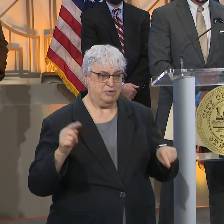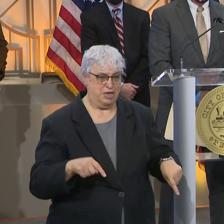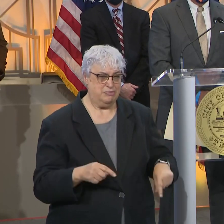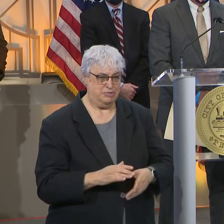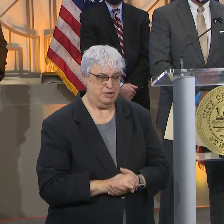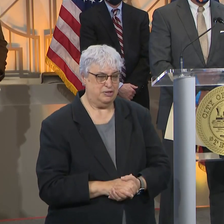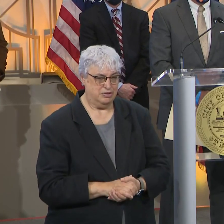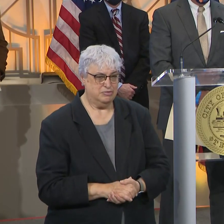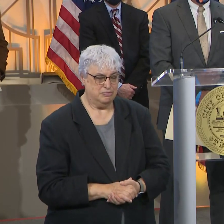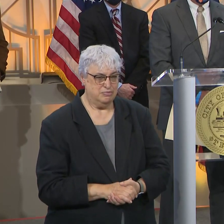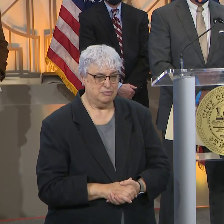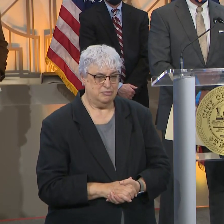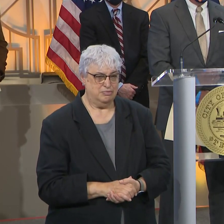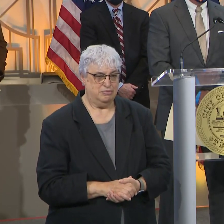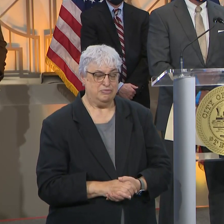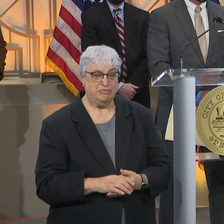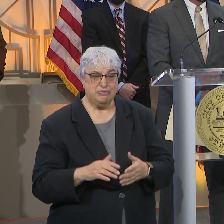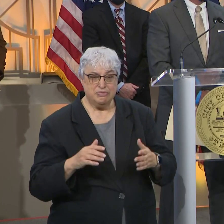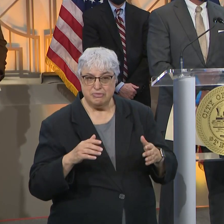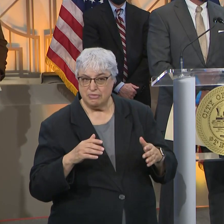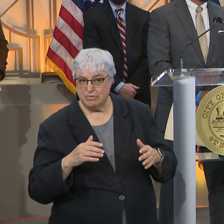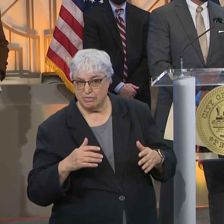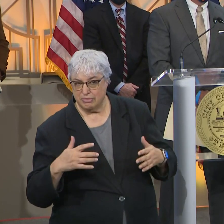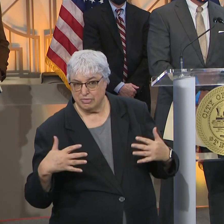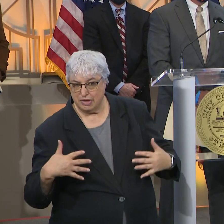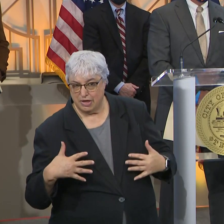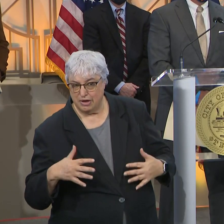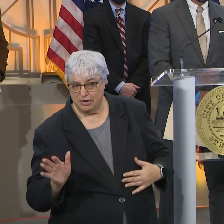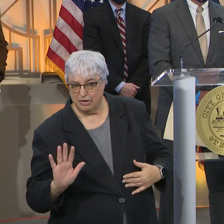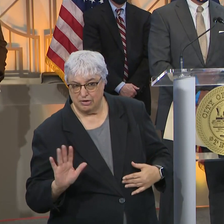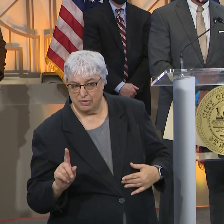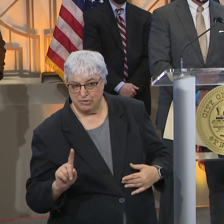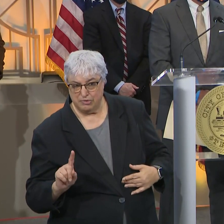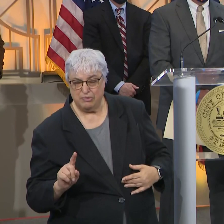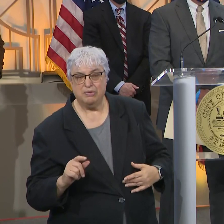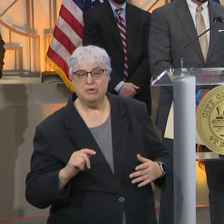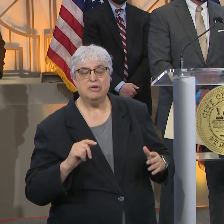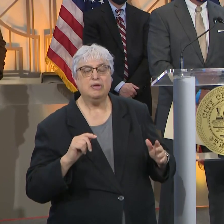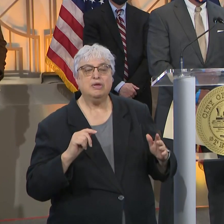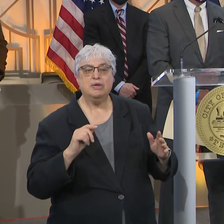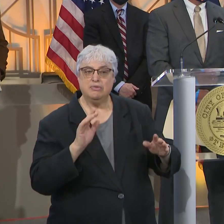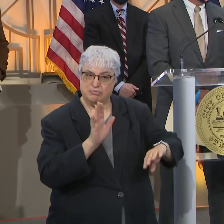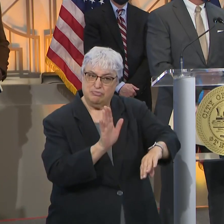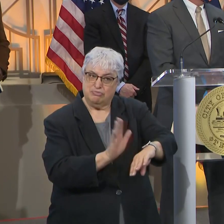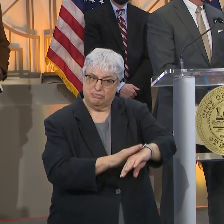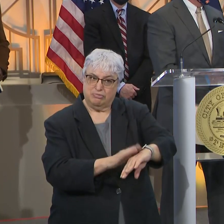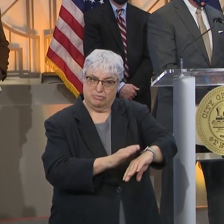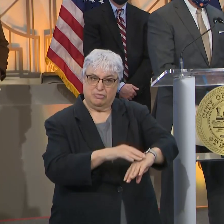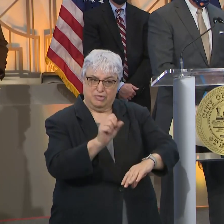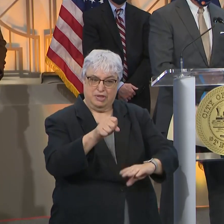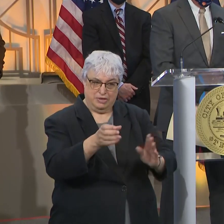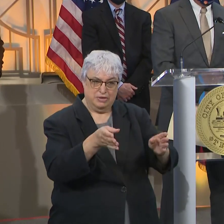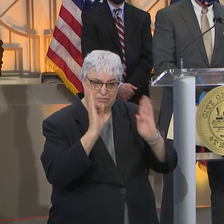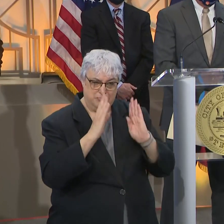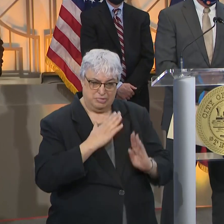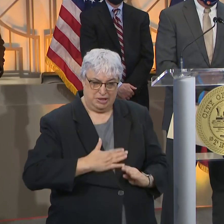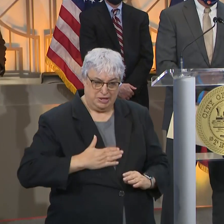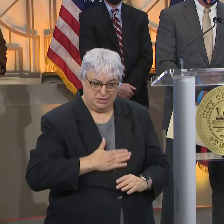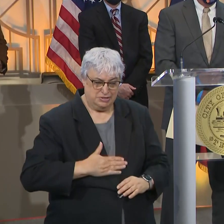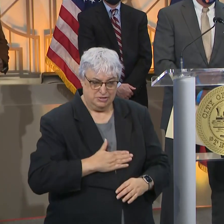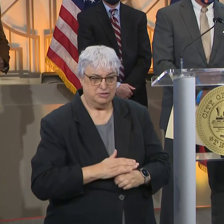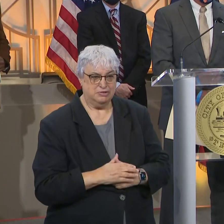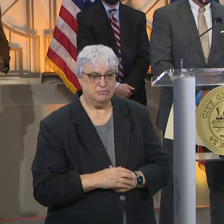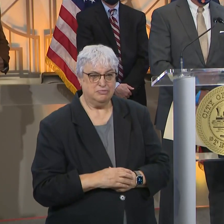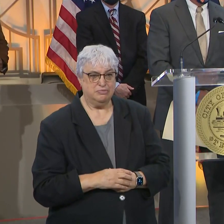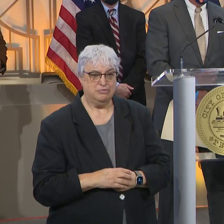So, I don't say this to scare people. I say this in order that we pay close attention. Now, Mary did point out something, and I want to draw, it shows here on the